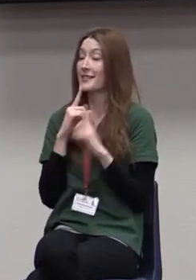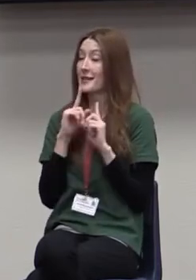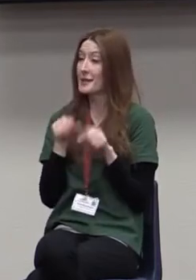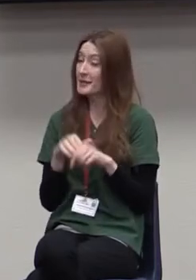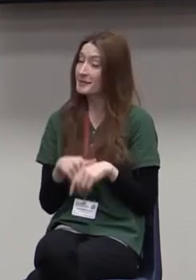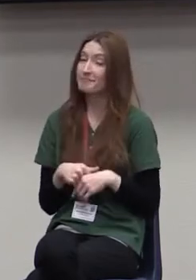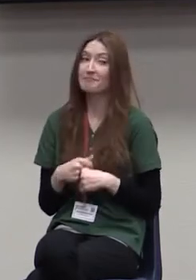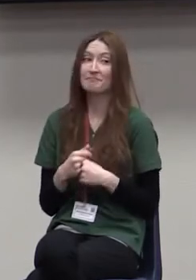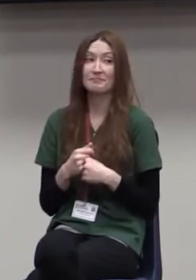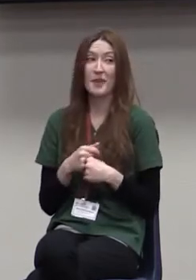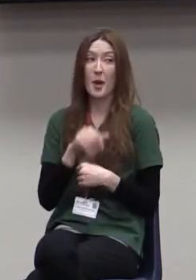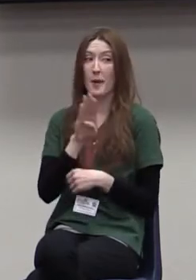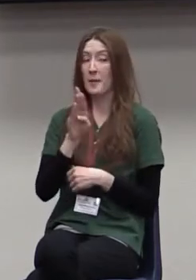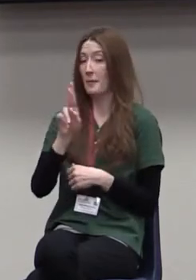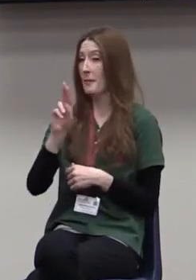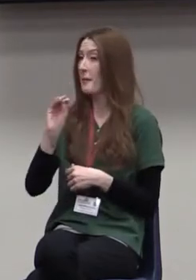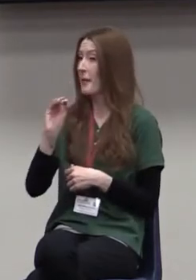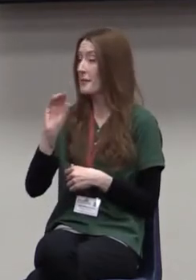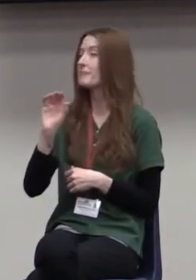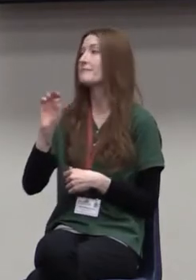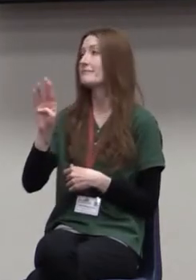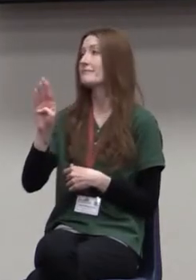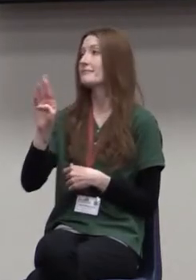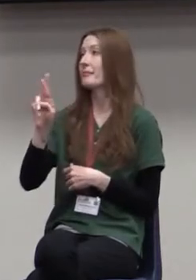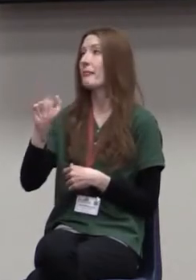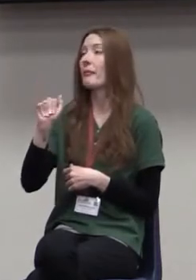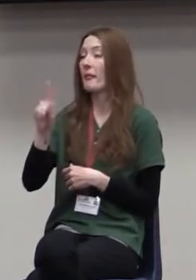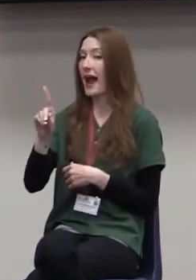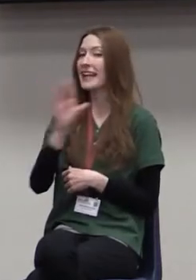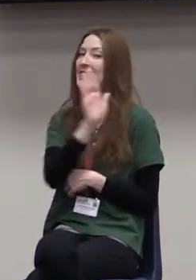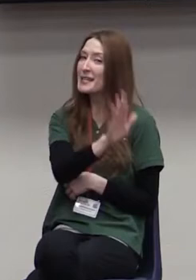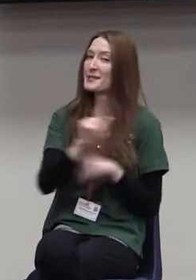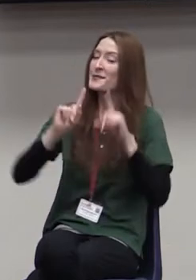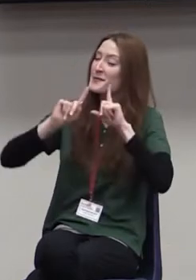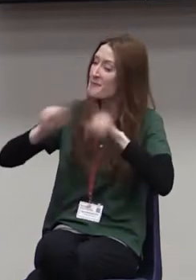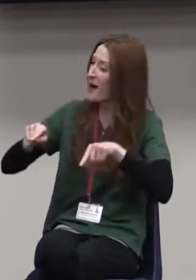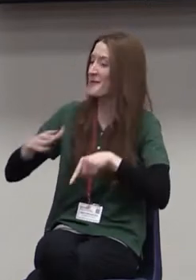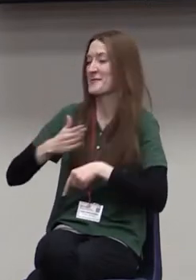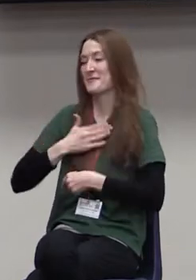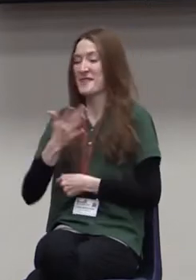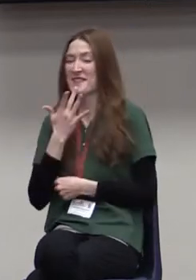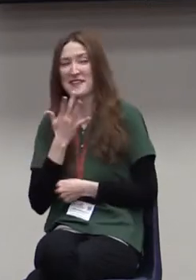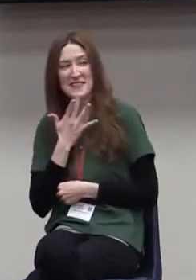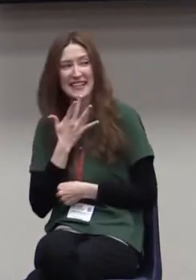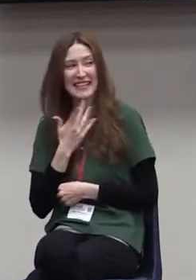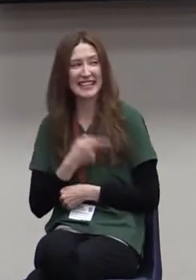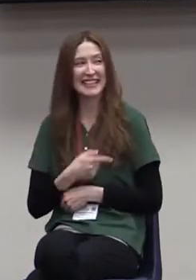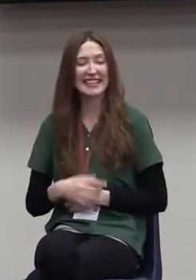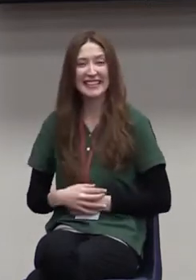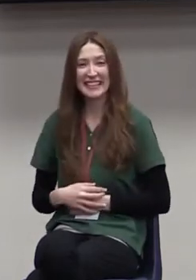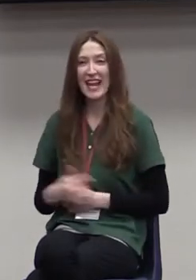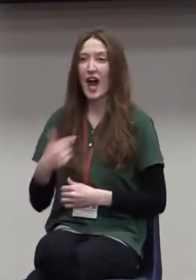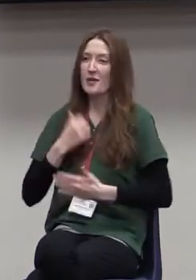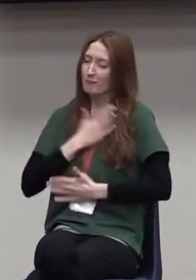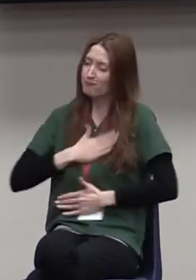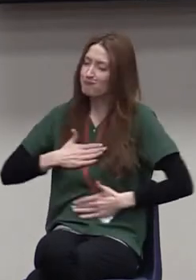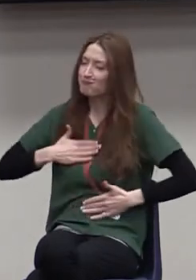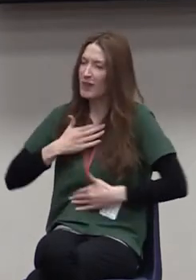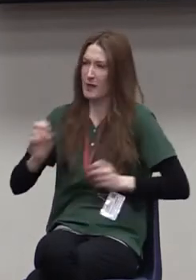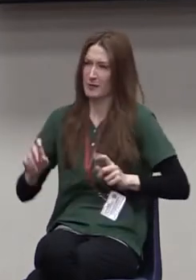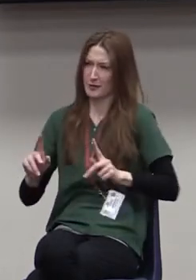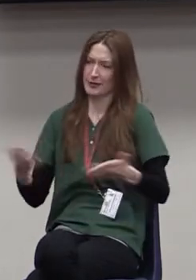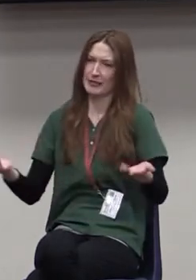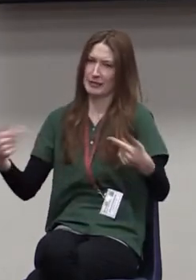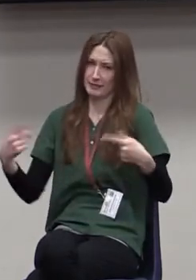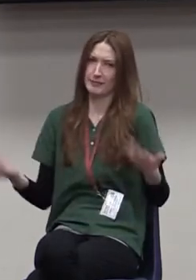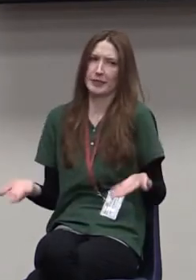of all the responses I received. It was really good. I appreciate the opportunity to be here. I want